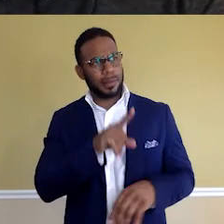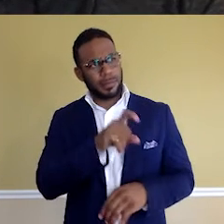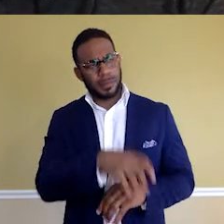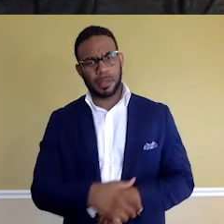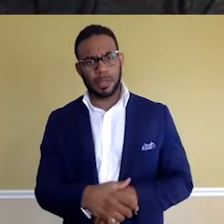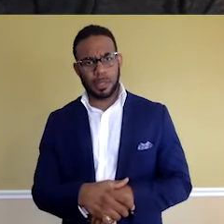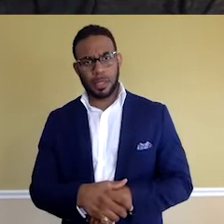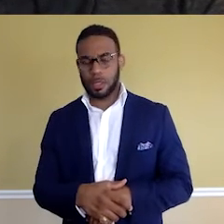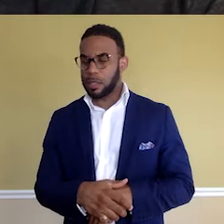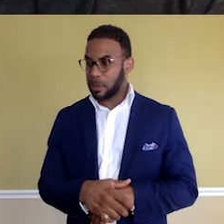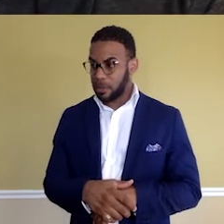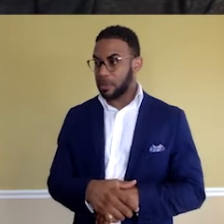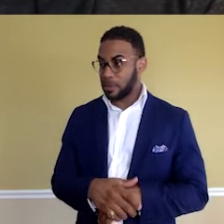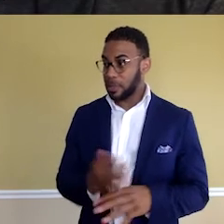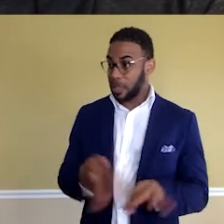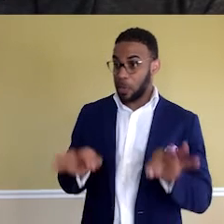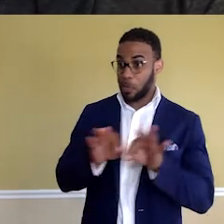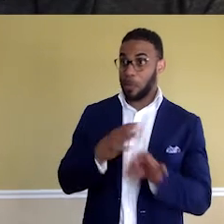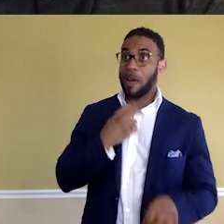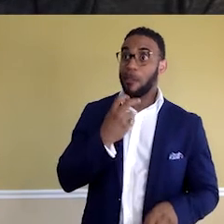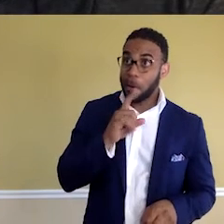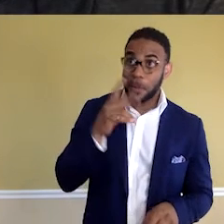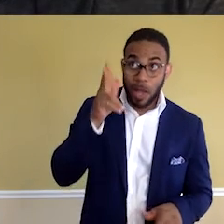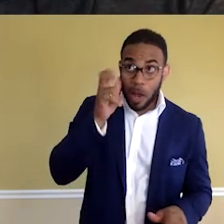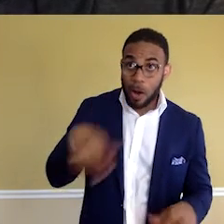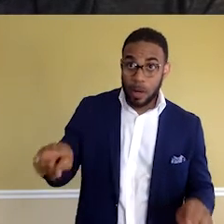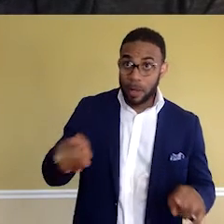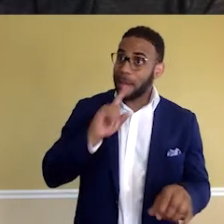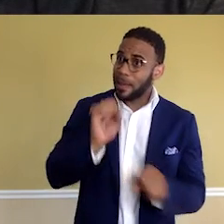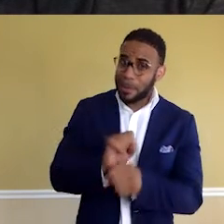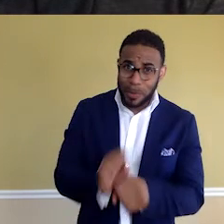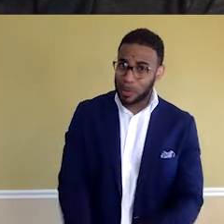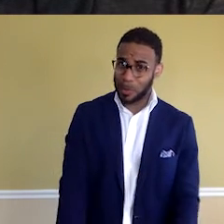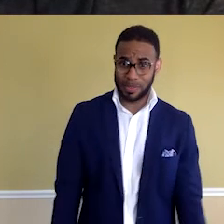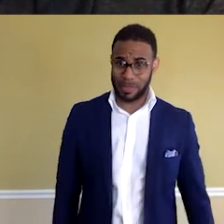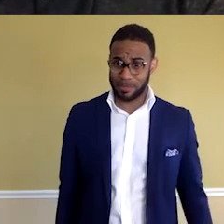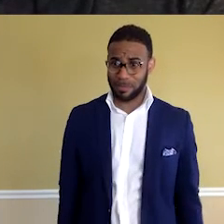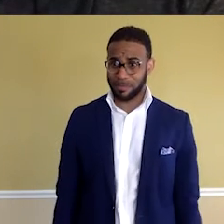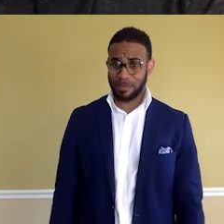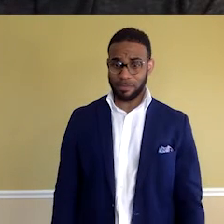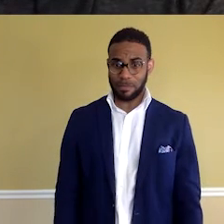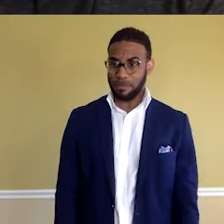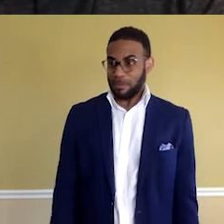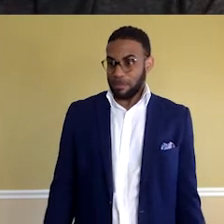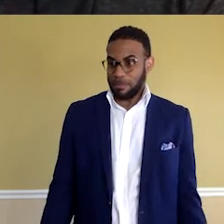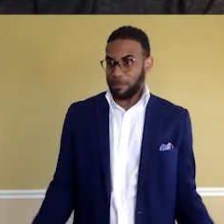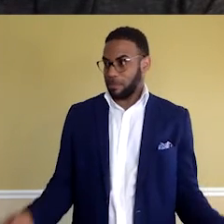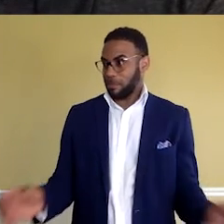The importance of my voice being out there. Absolutely. No group is a monolith.